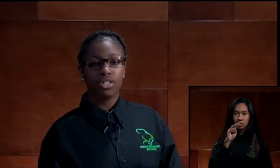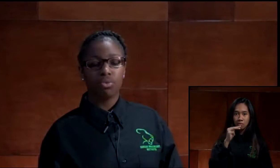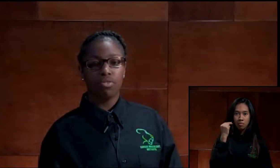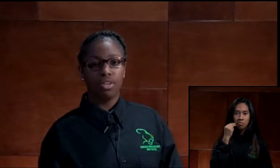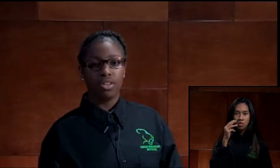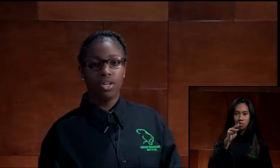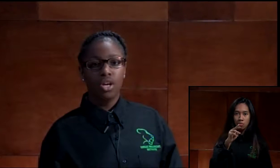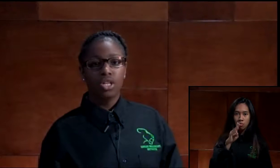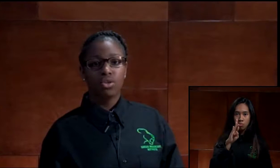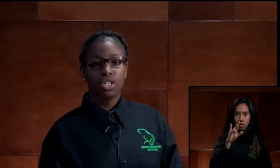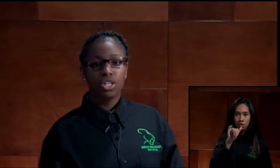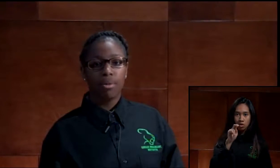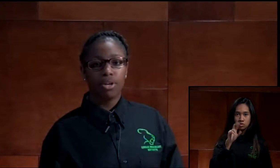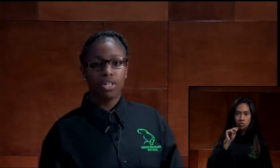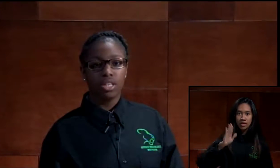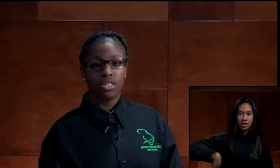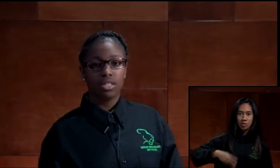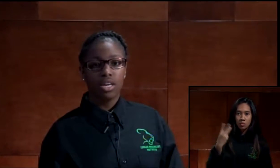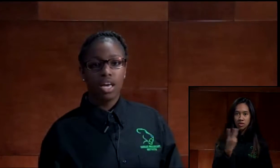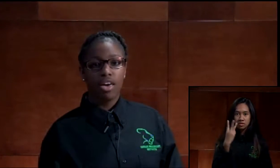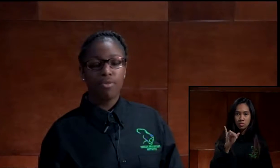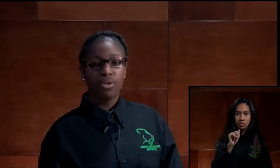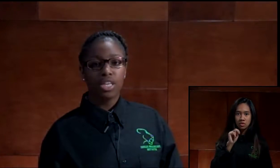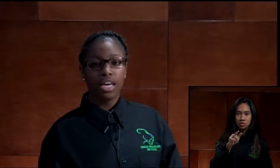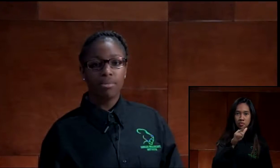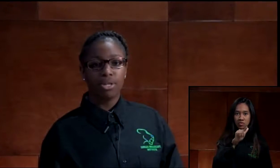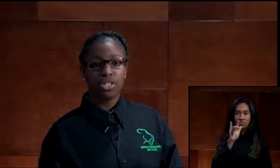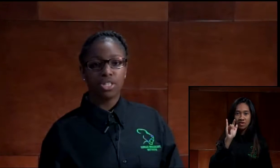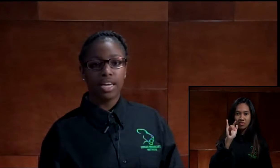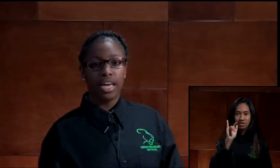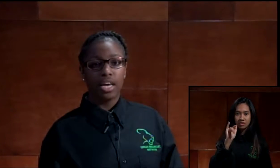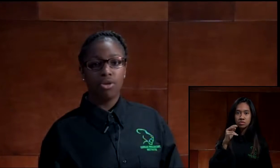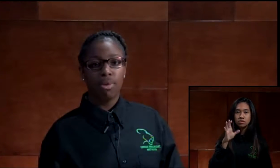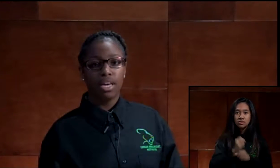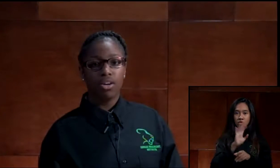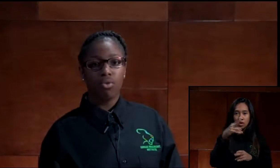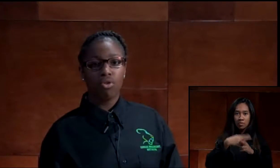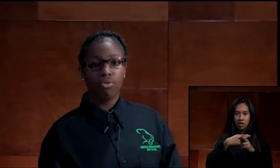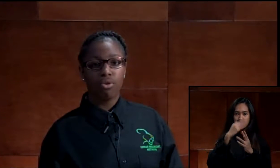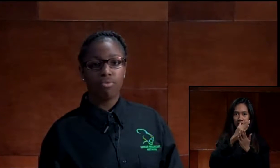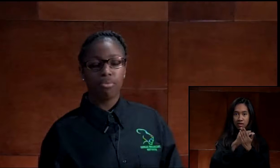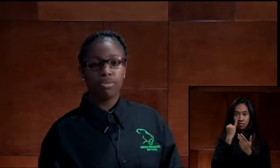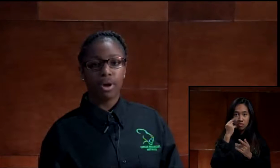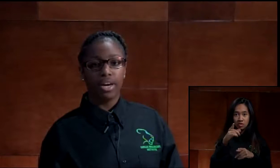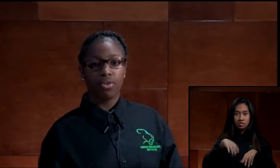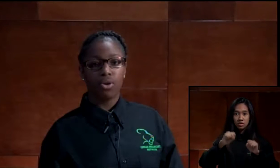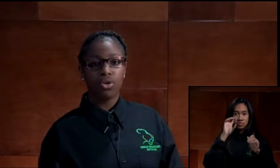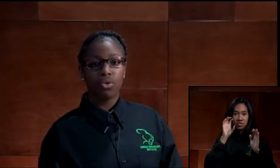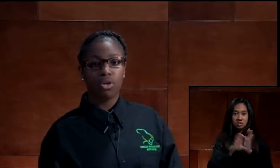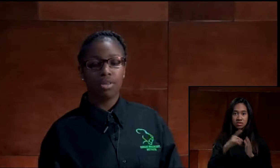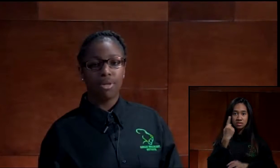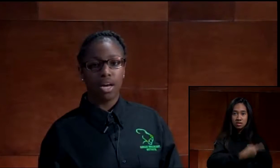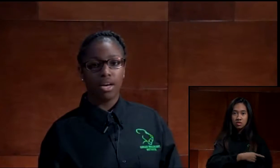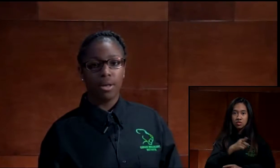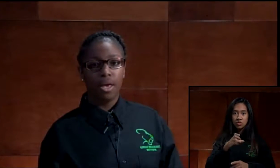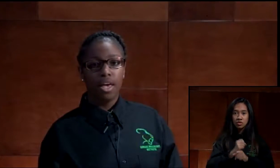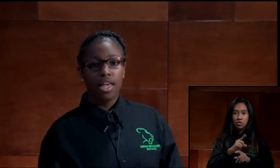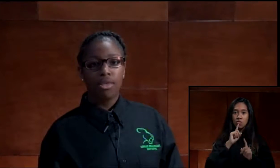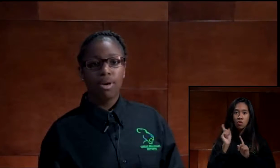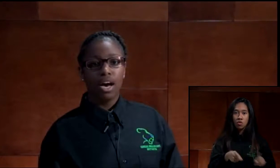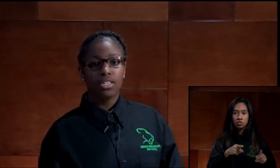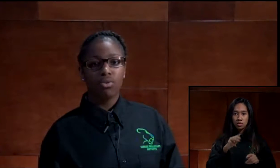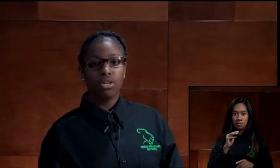January 25th, to get your name on her list. If you were taking pictures that day, you may get an order form from Ms. Bryant, or you can order them online.